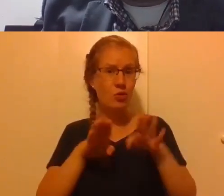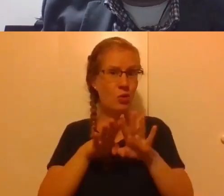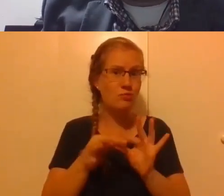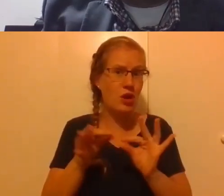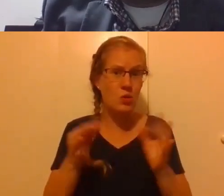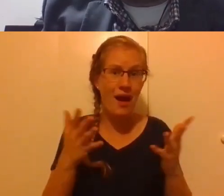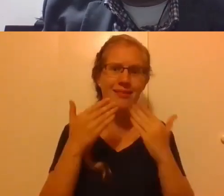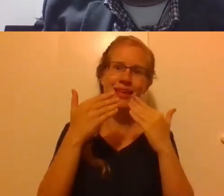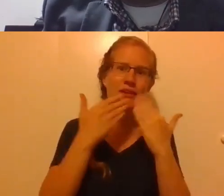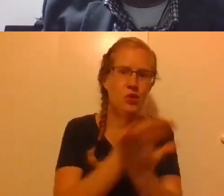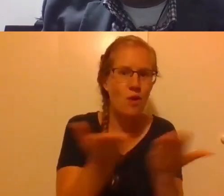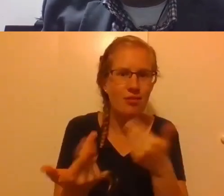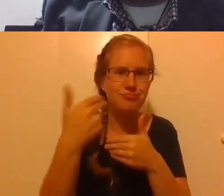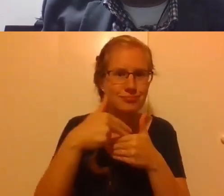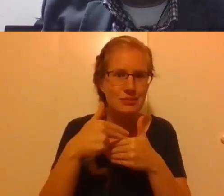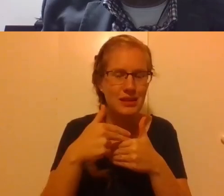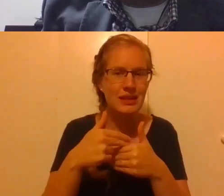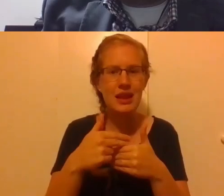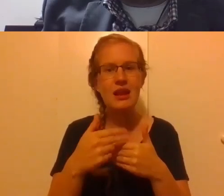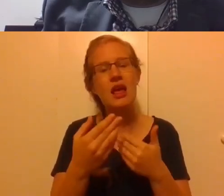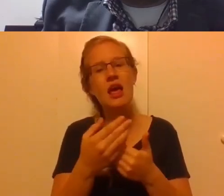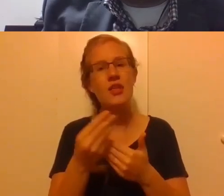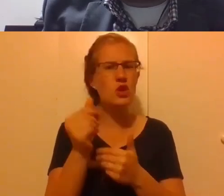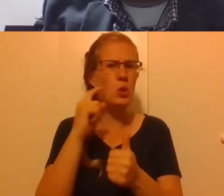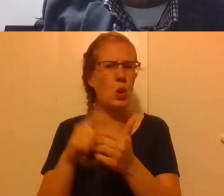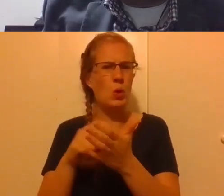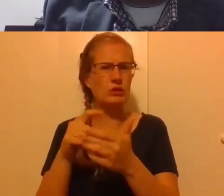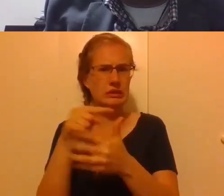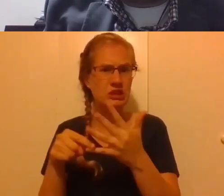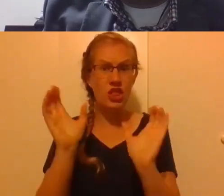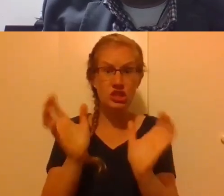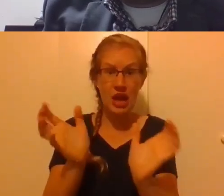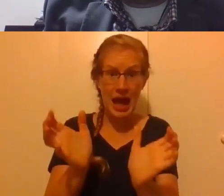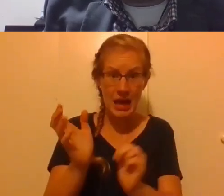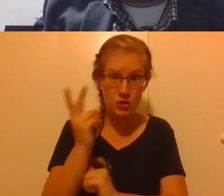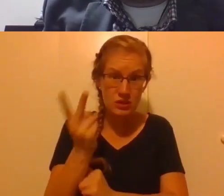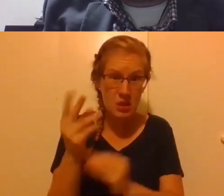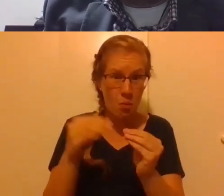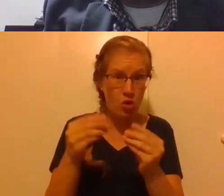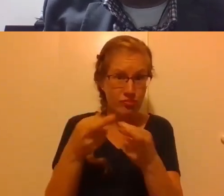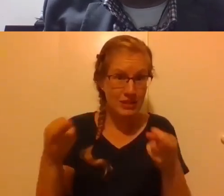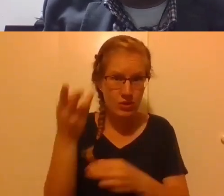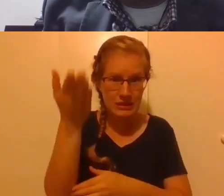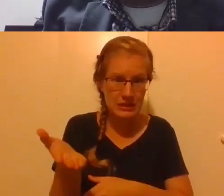closing remarks would be really just to thank all of you for participating and a few notes for you. In the chat, you'll find more resources